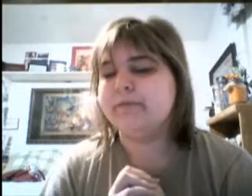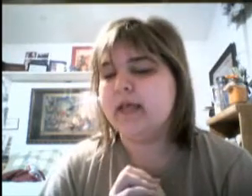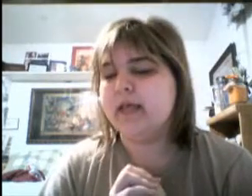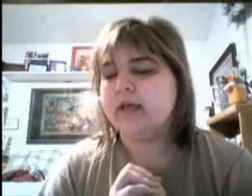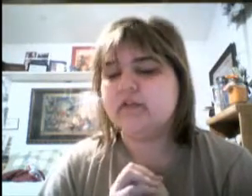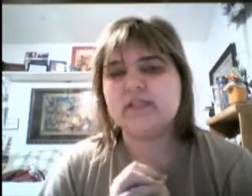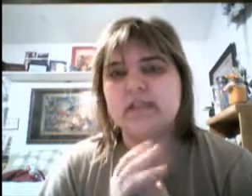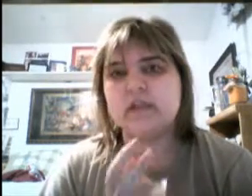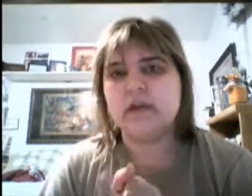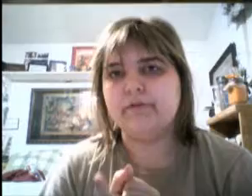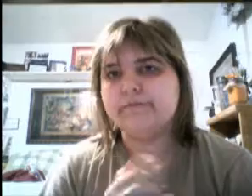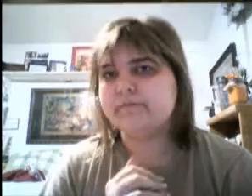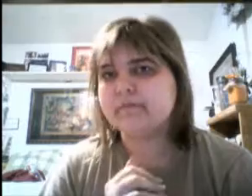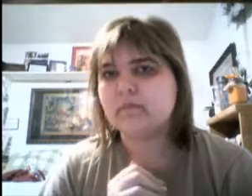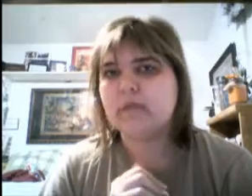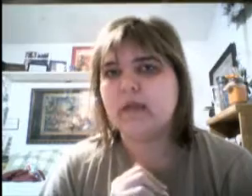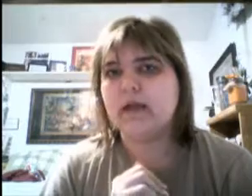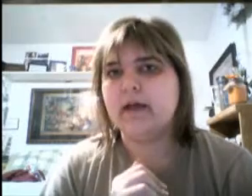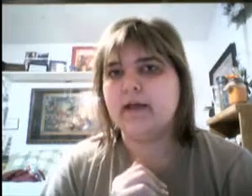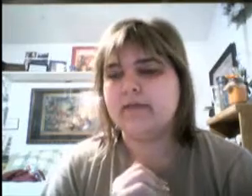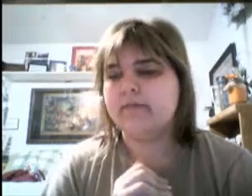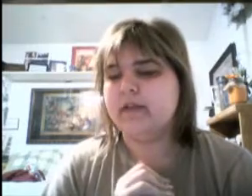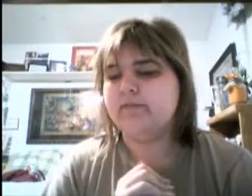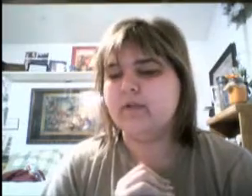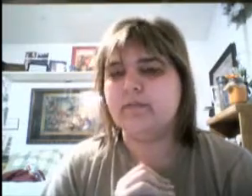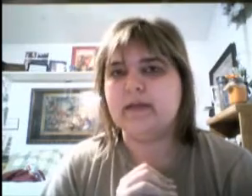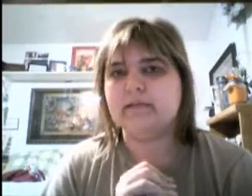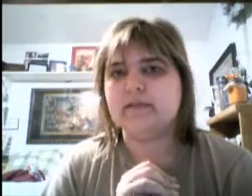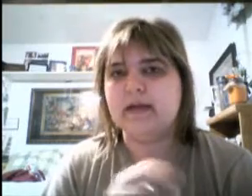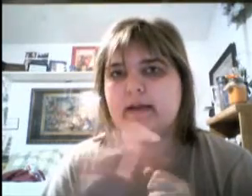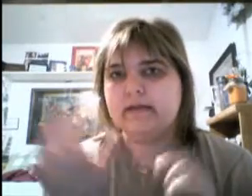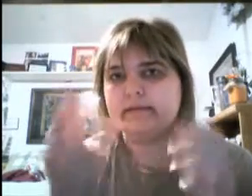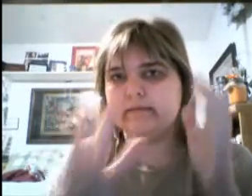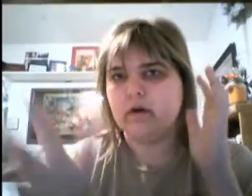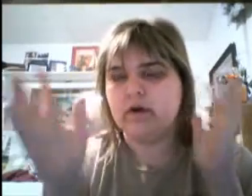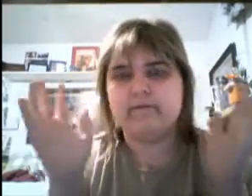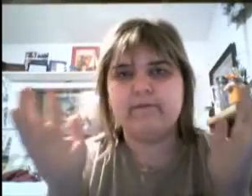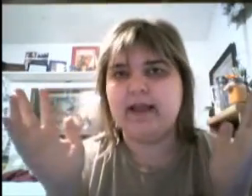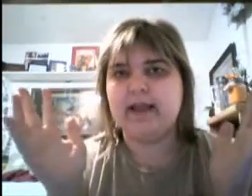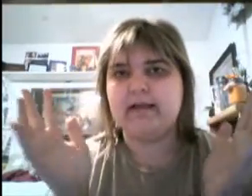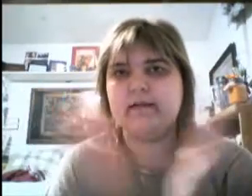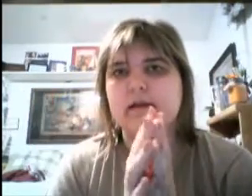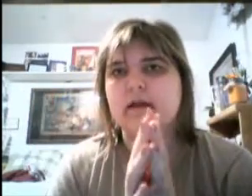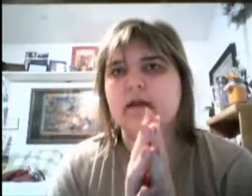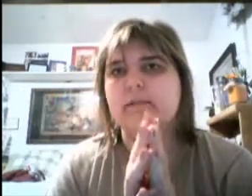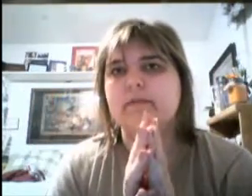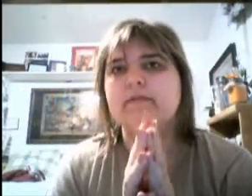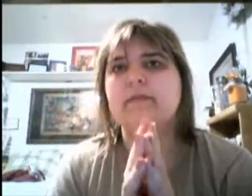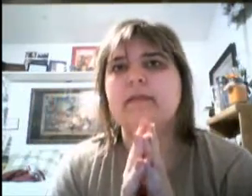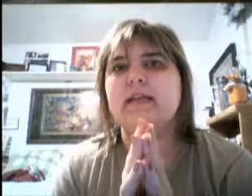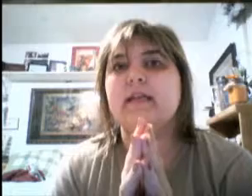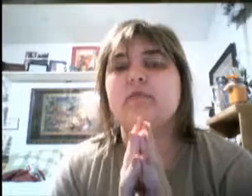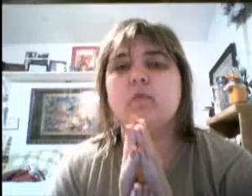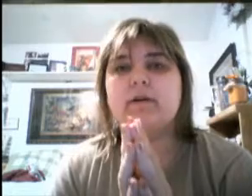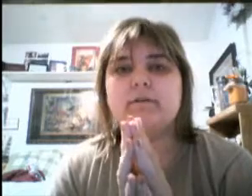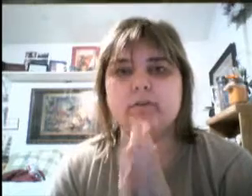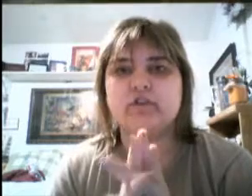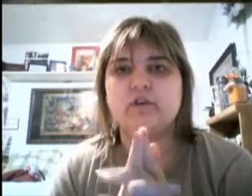So, just letting you know, if you're a big, die-hard fan of something, and you want to for sure